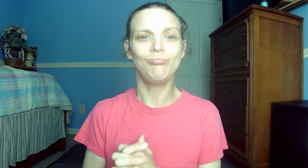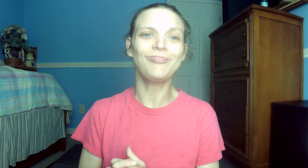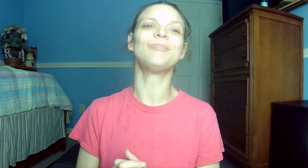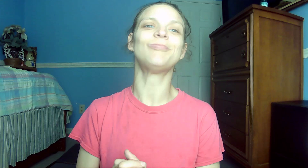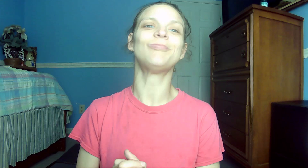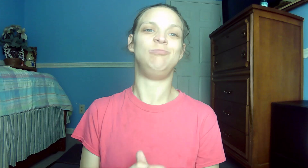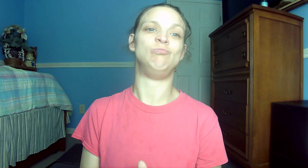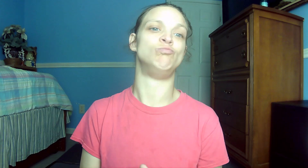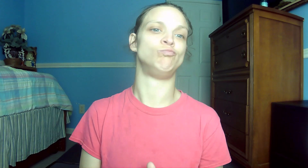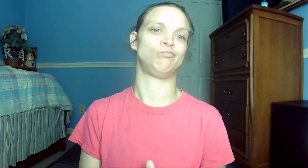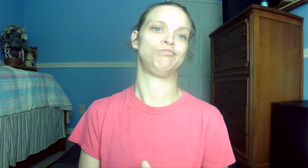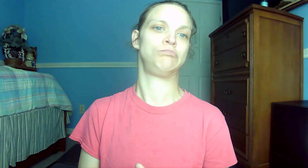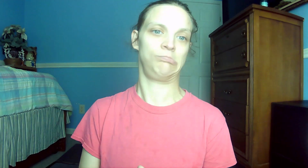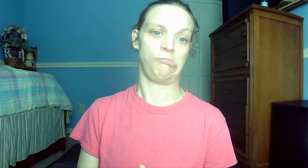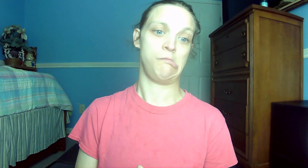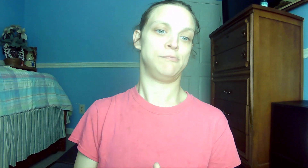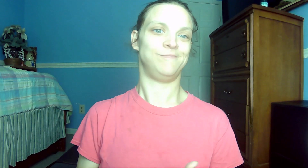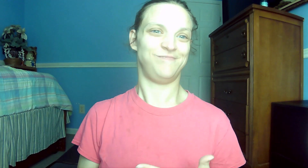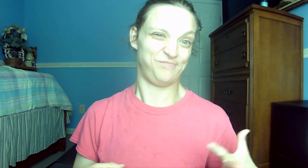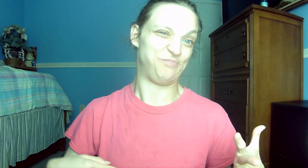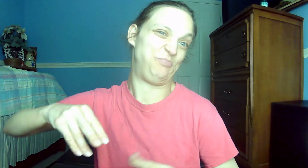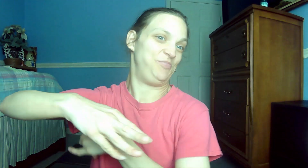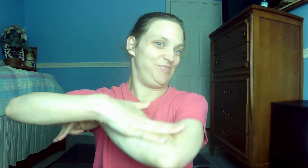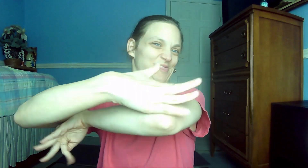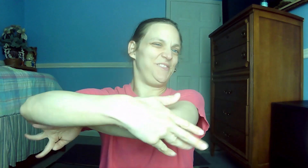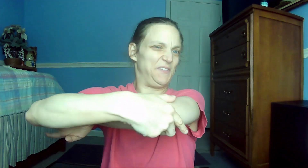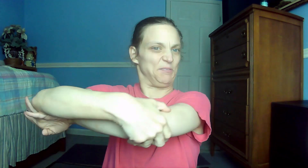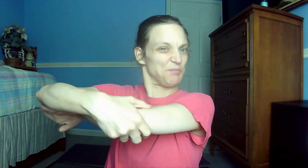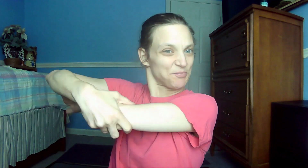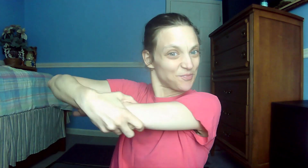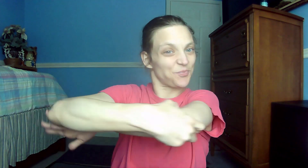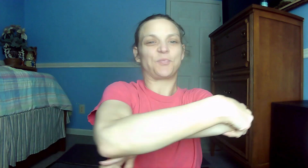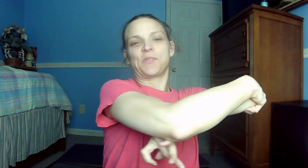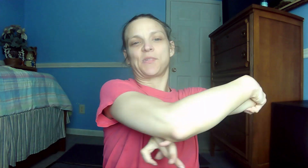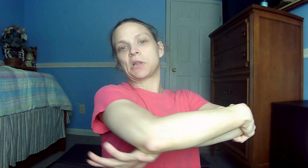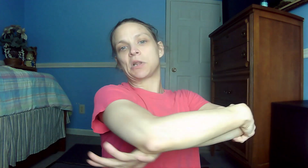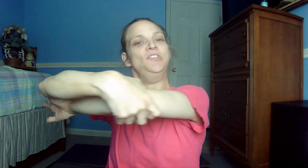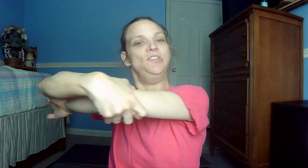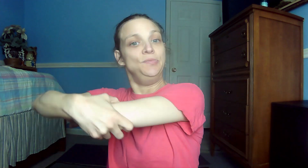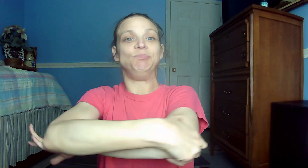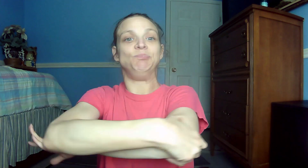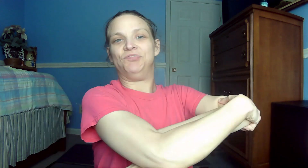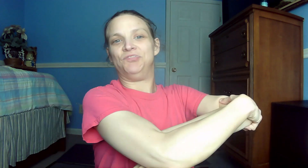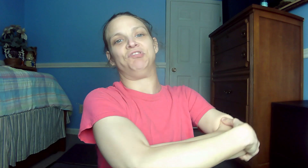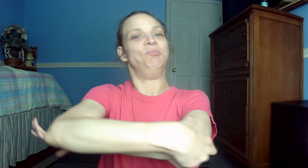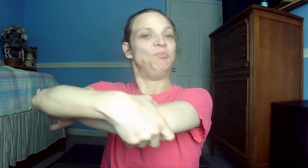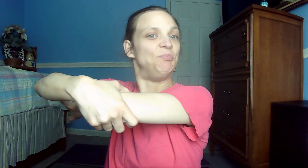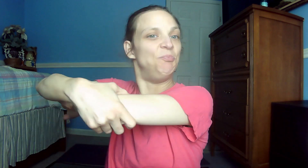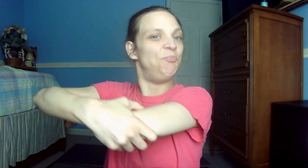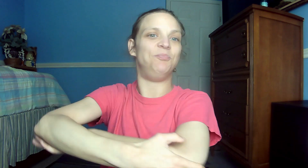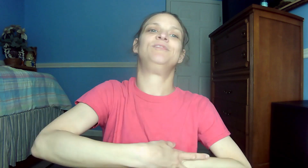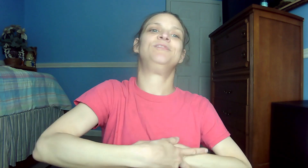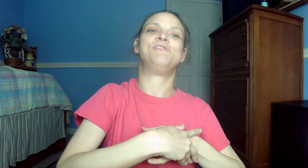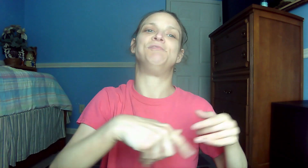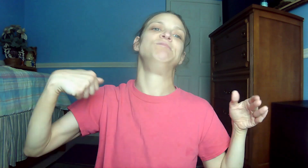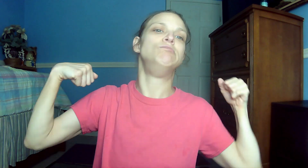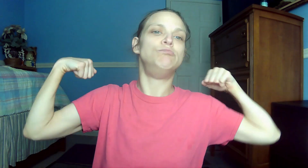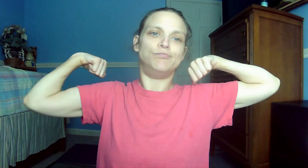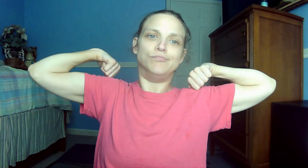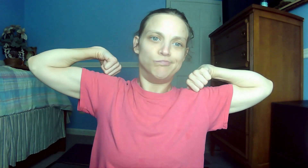Isaiah 9.6 For to us a child is born, to us a son is given, and the government will be on his shoulders. And he will